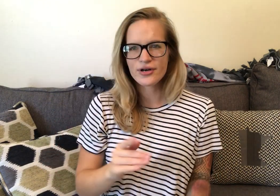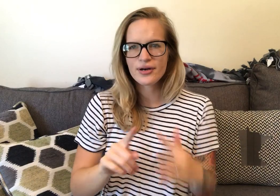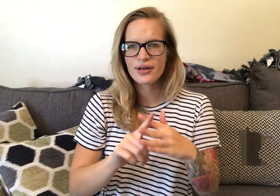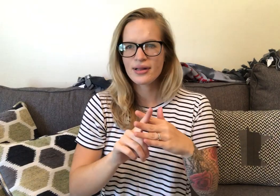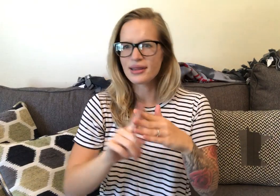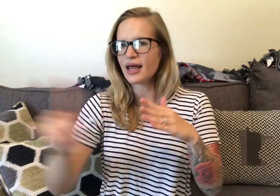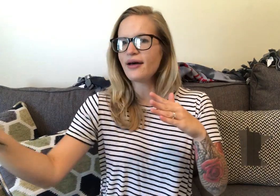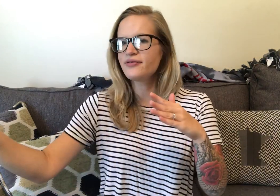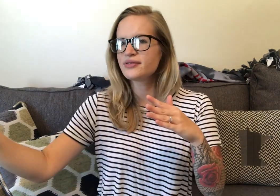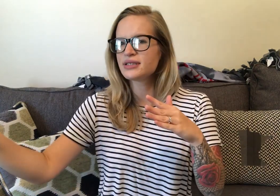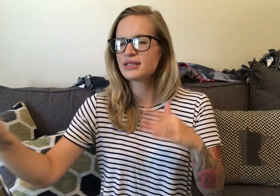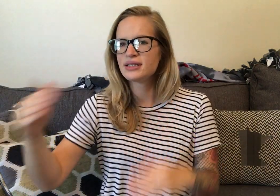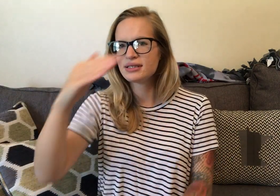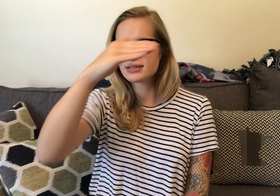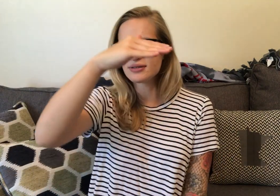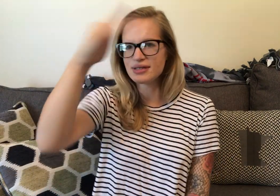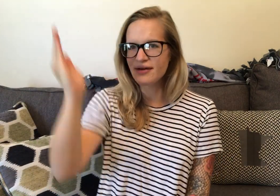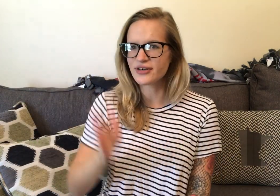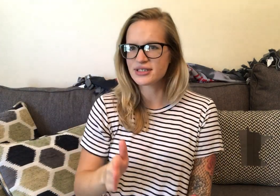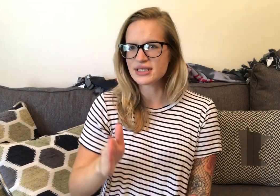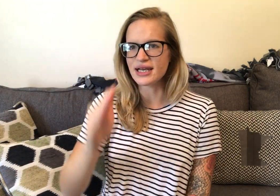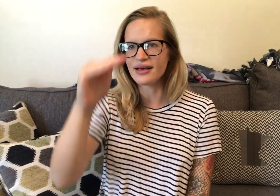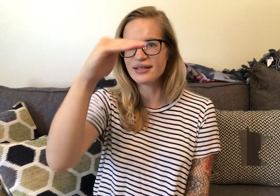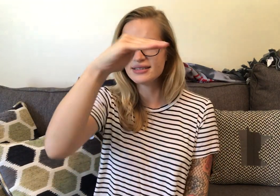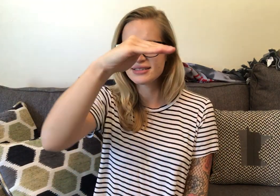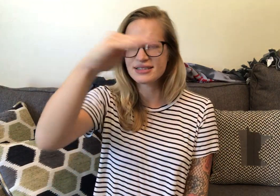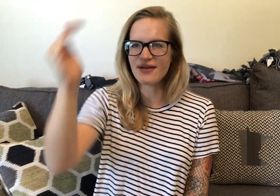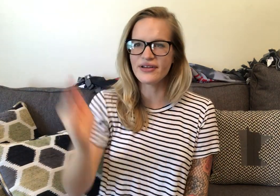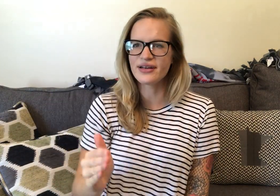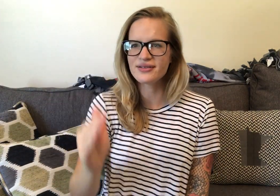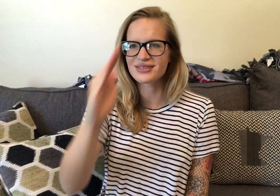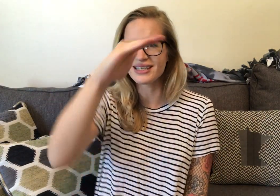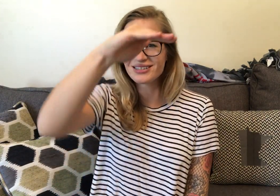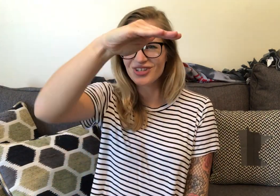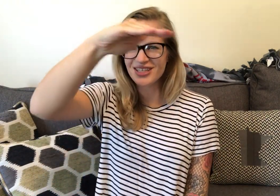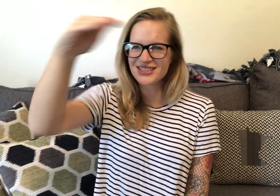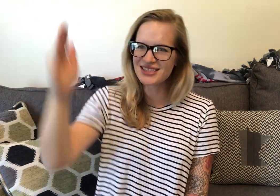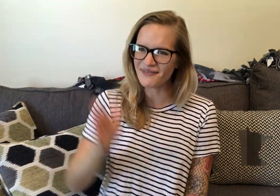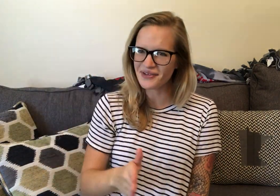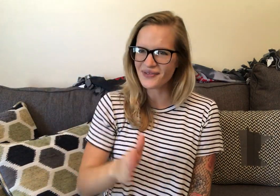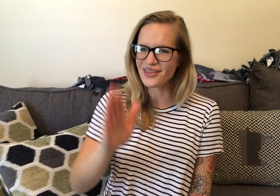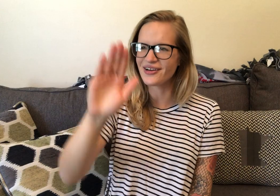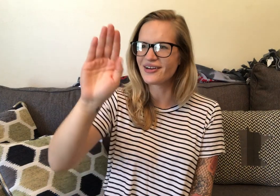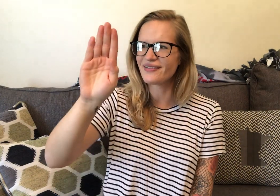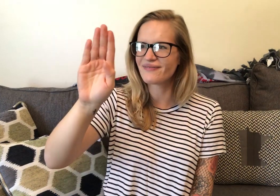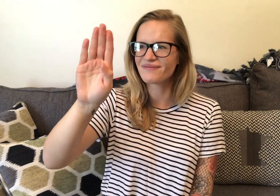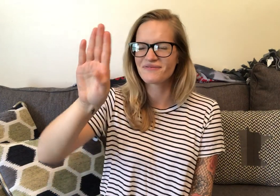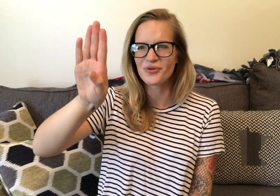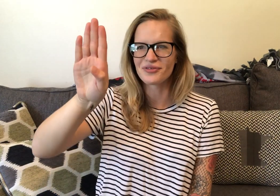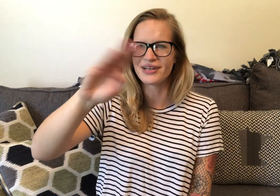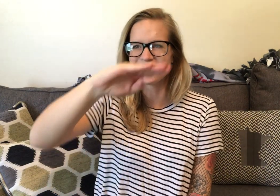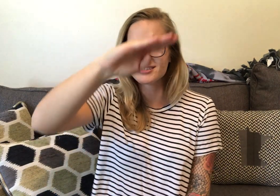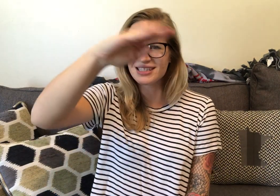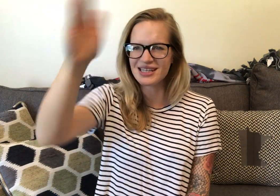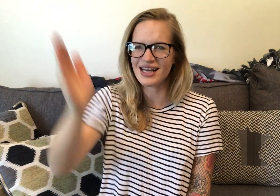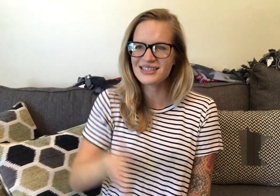left. So never. It's like a seven. It's like draw seven with your four fingers like that.